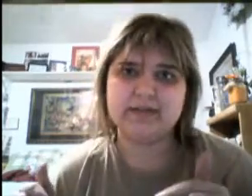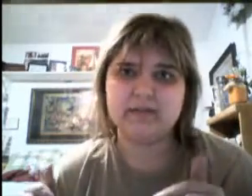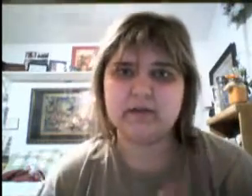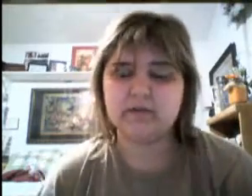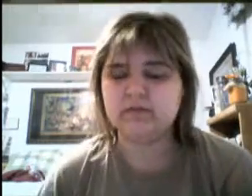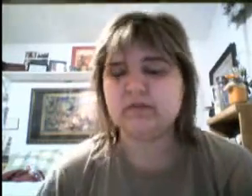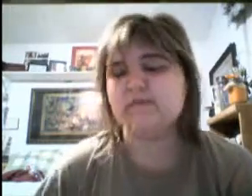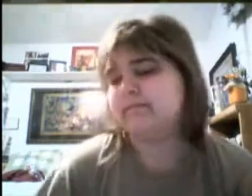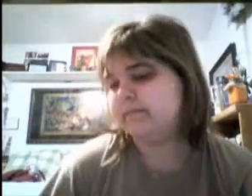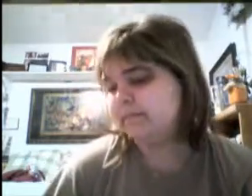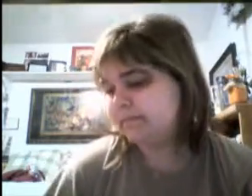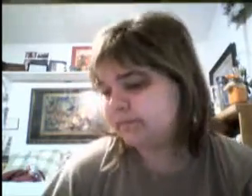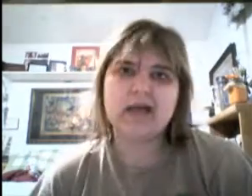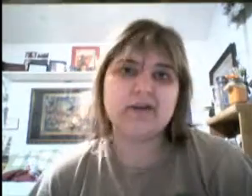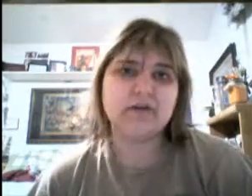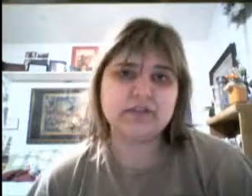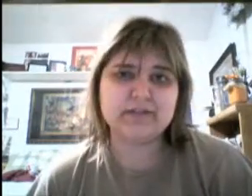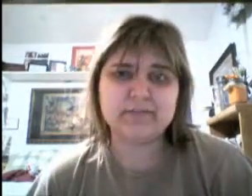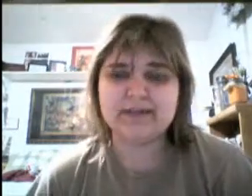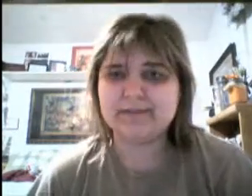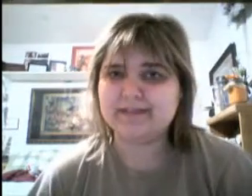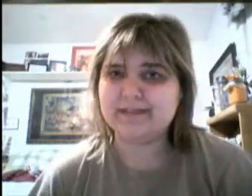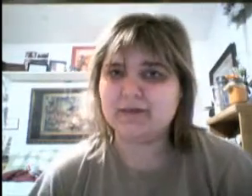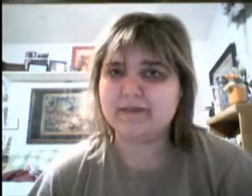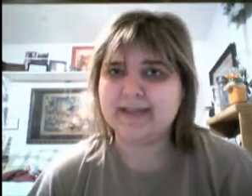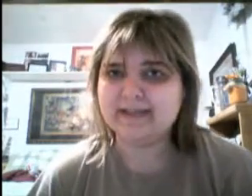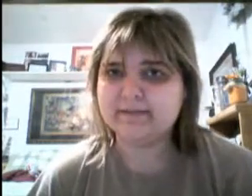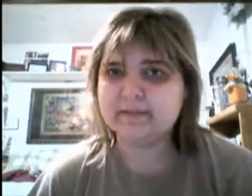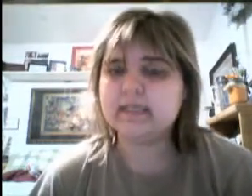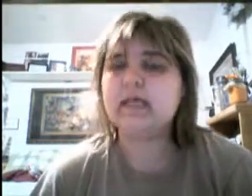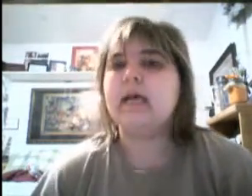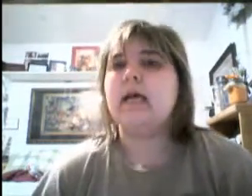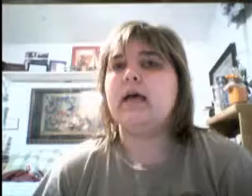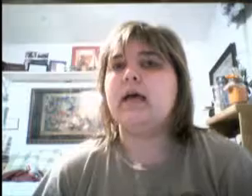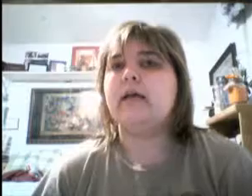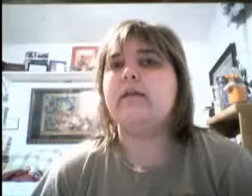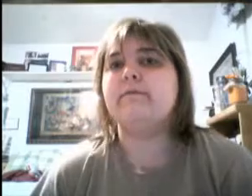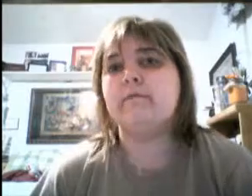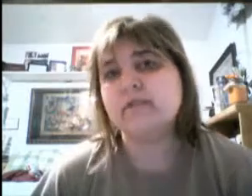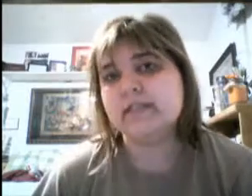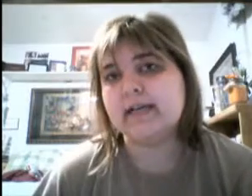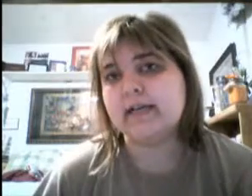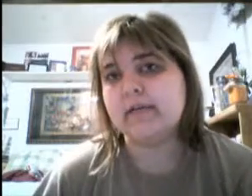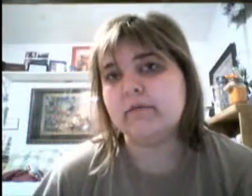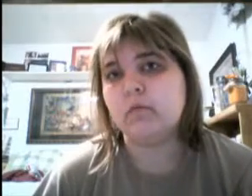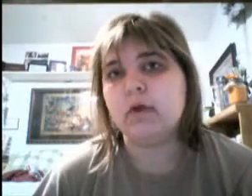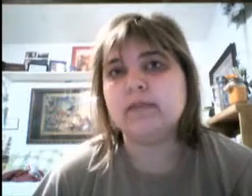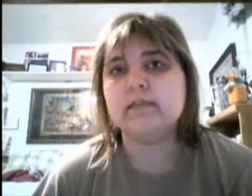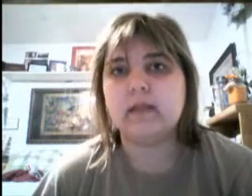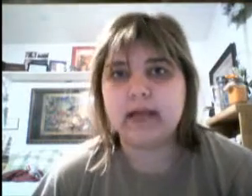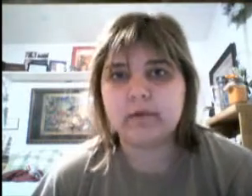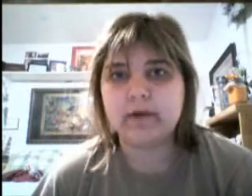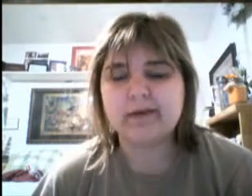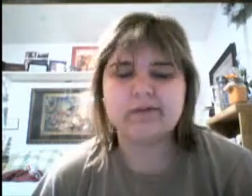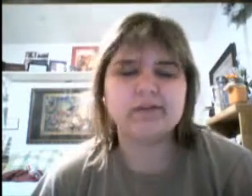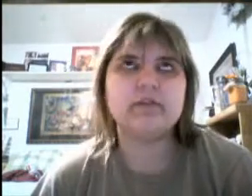looking at my notes. I know I shouldn't, but I'm going to start with negatives. First negative was the line wait, which